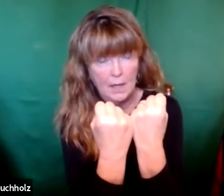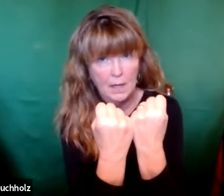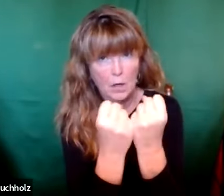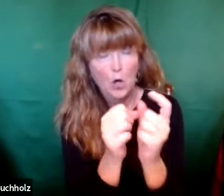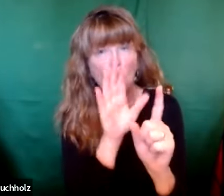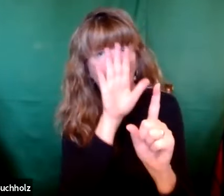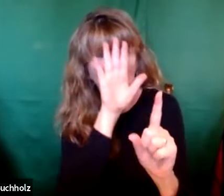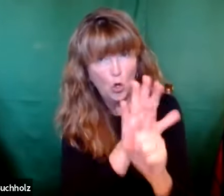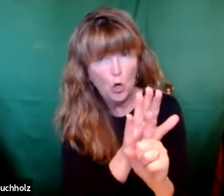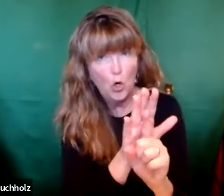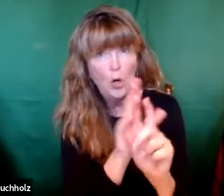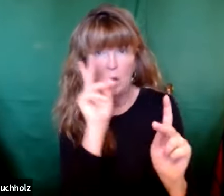that in her society,